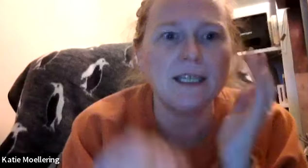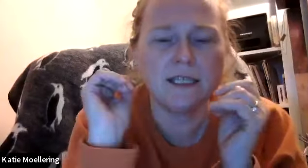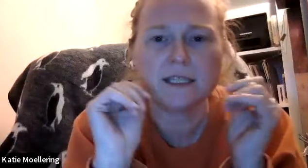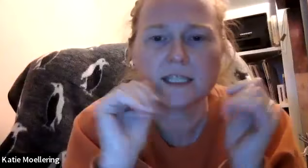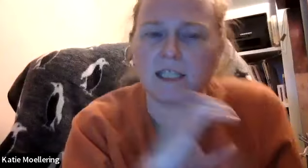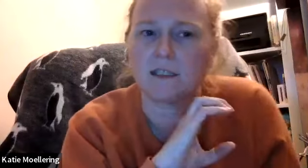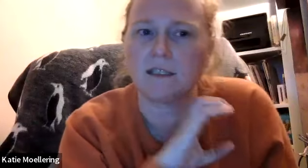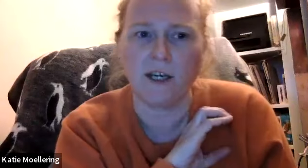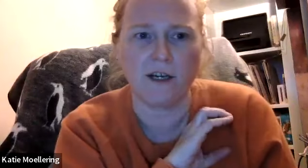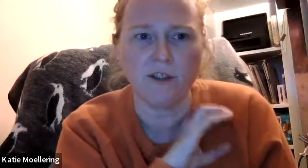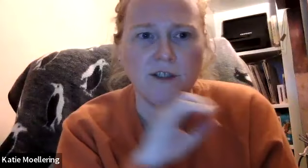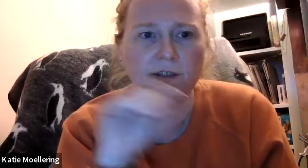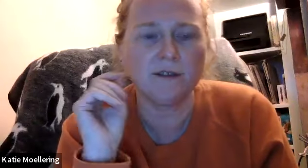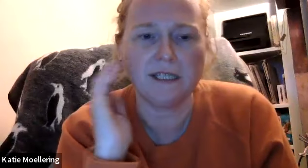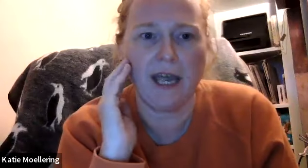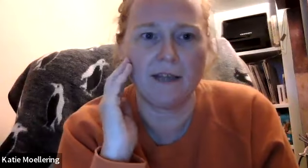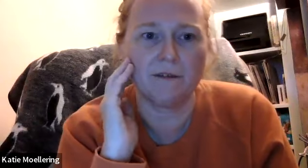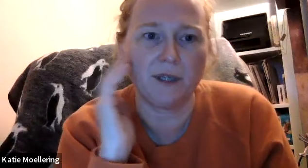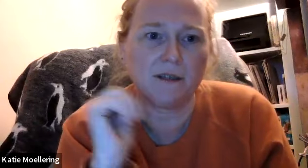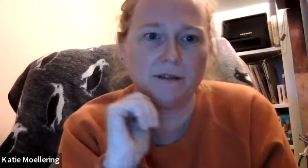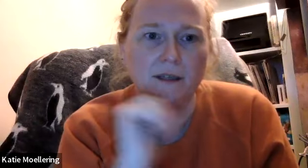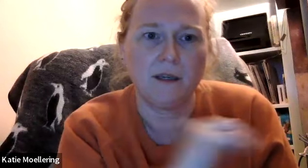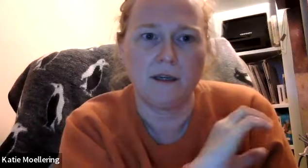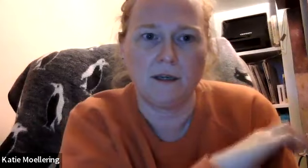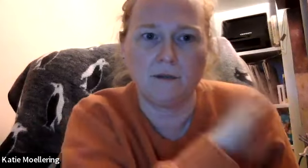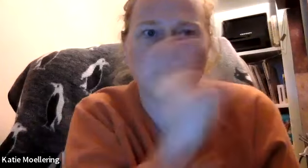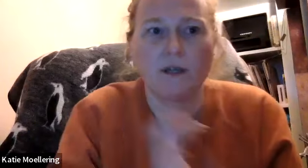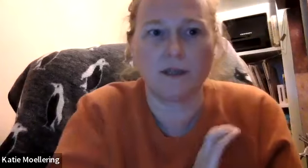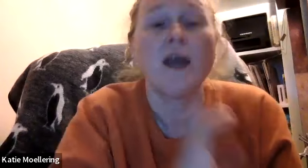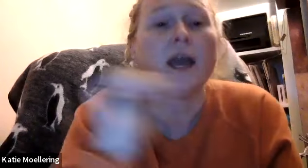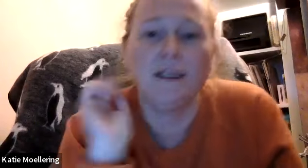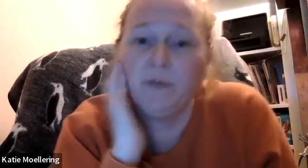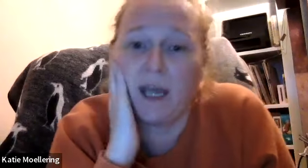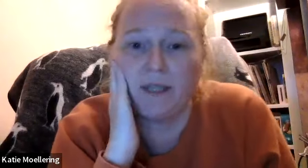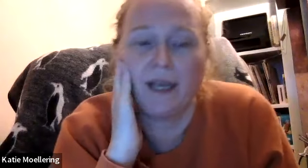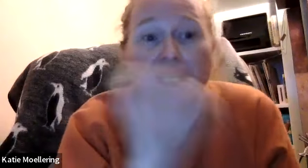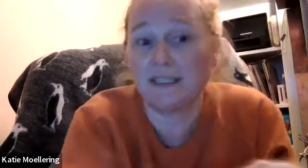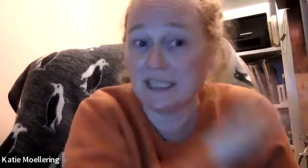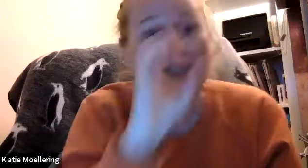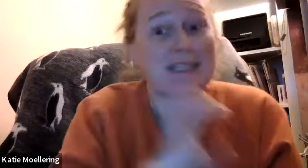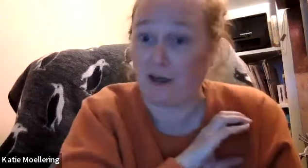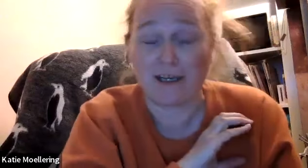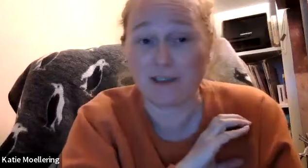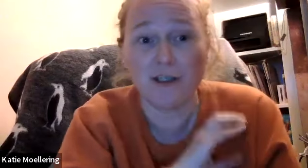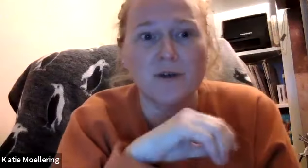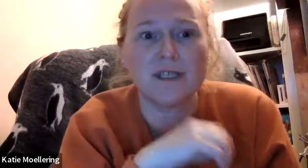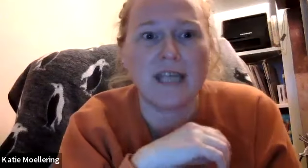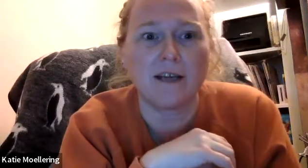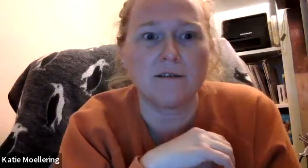is character is that like and would that be like a dickens character or is that